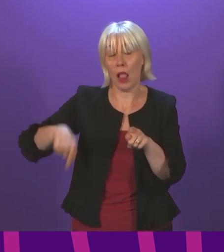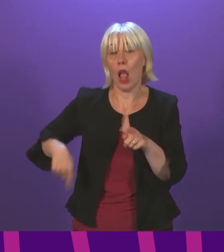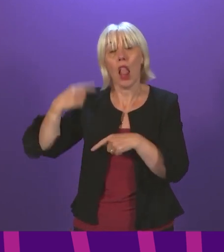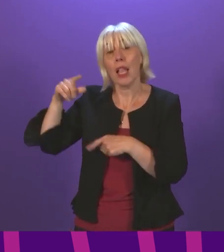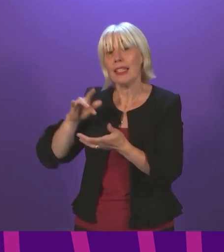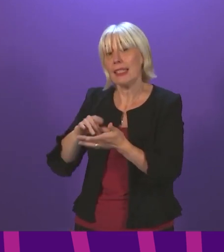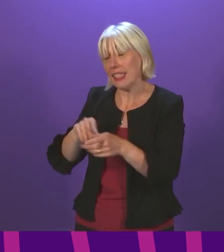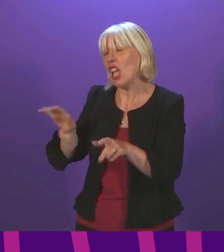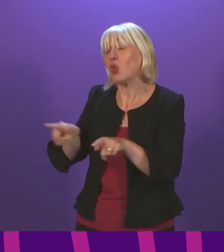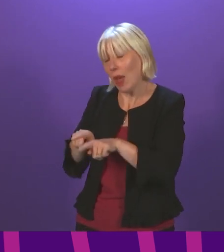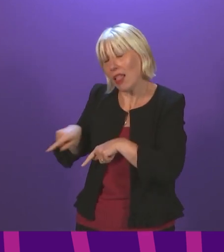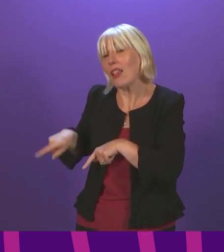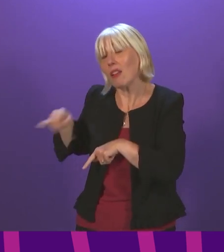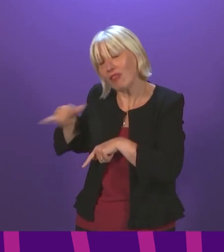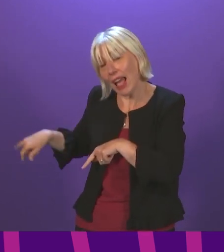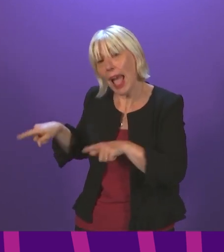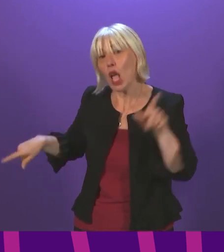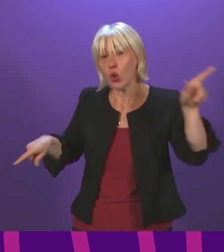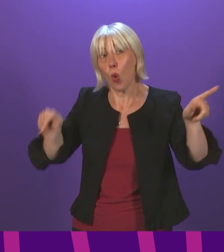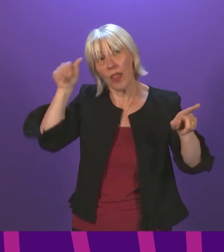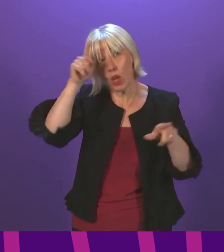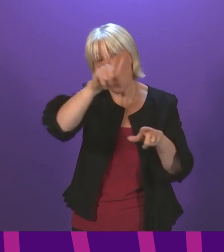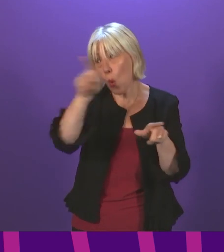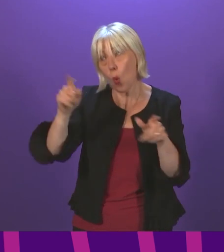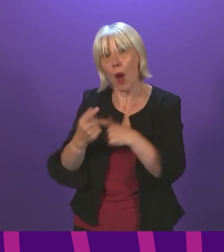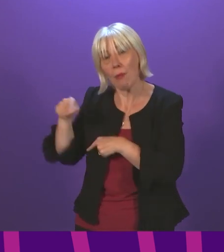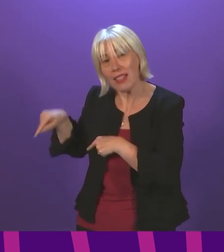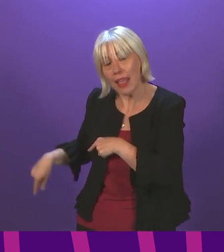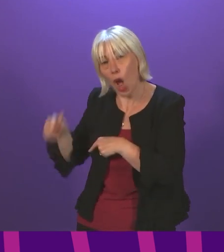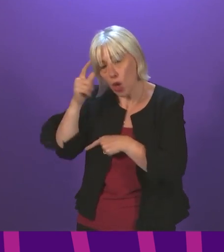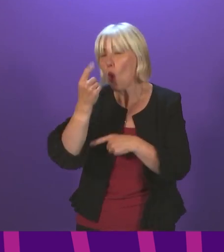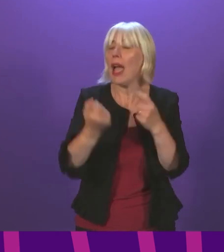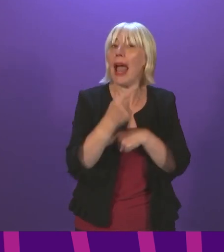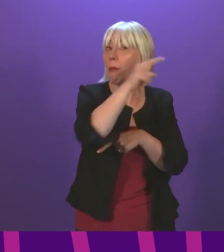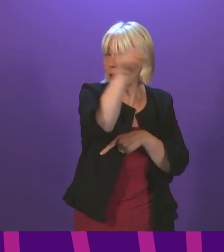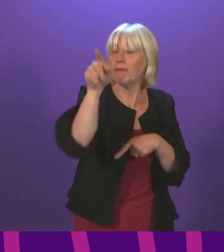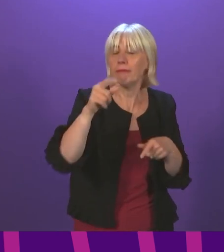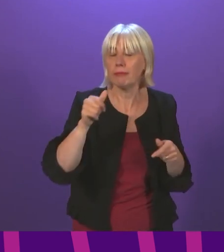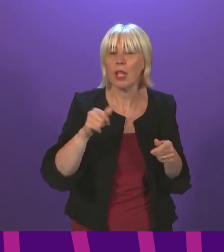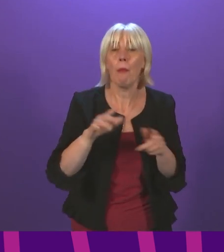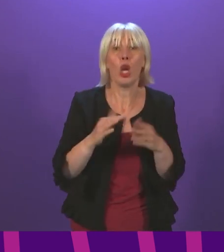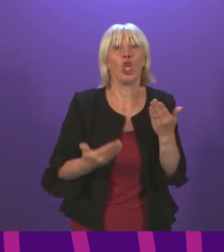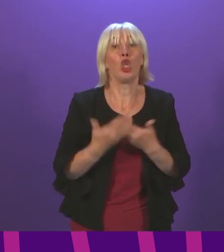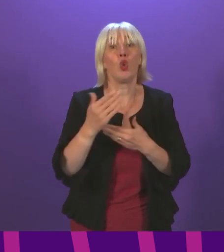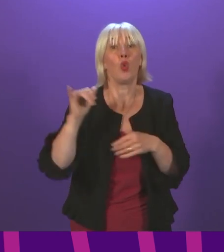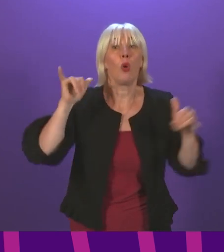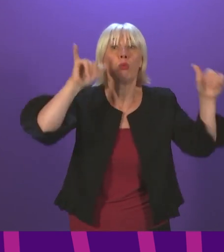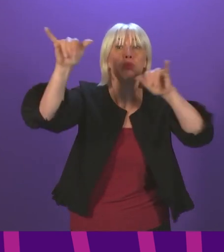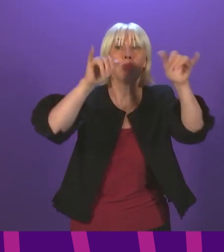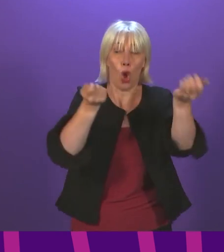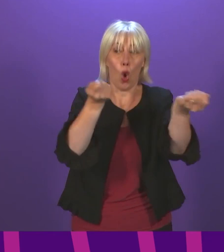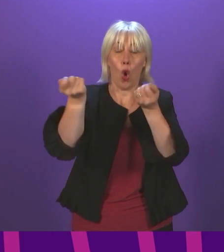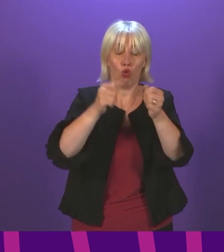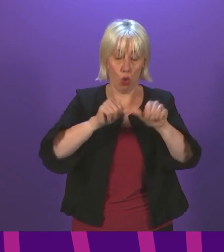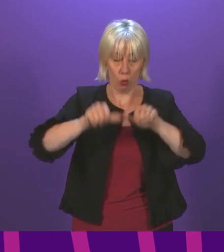of the changes and the safety benefits that they see will be delivered. But also, new air traffic control procedures and the